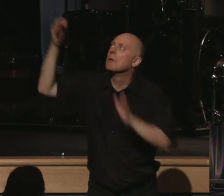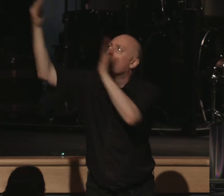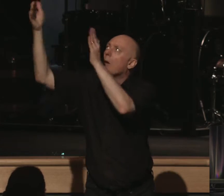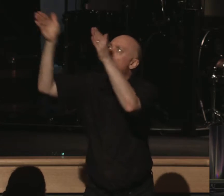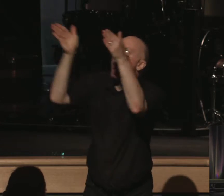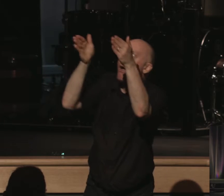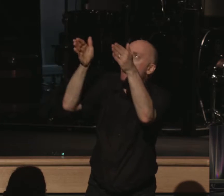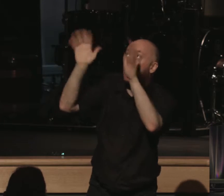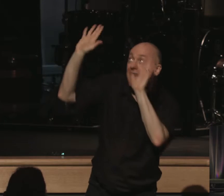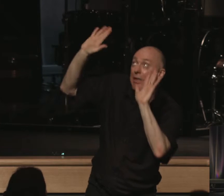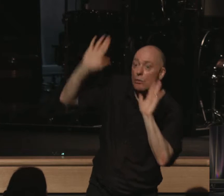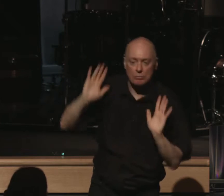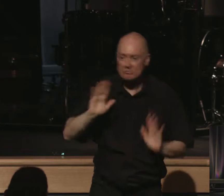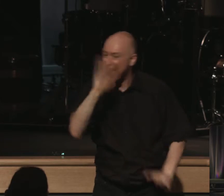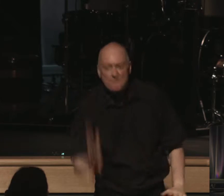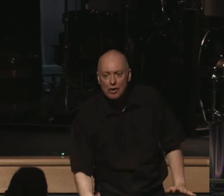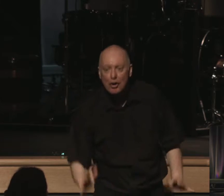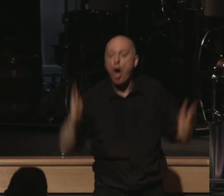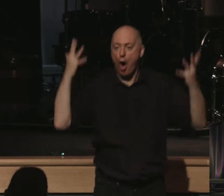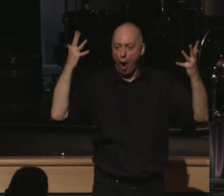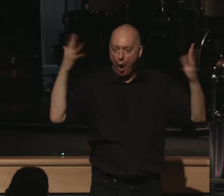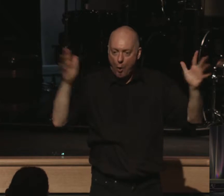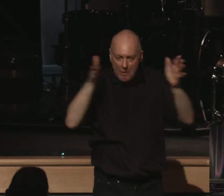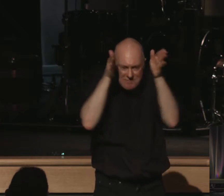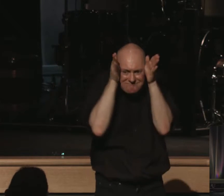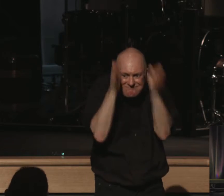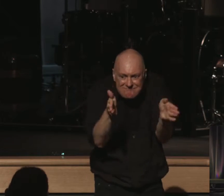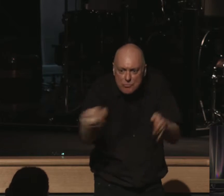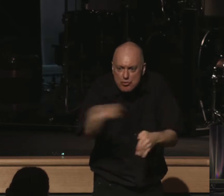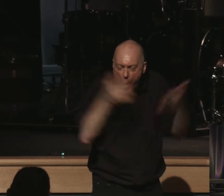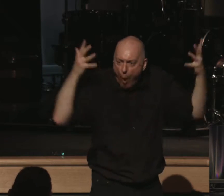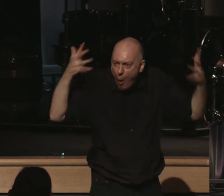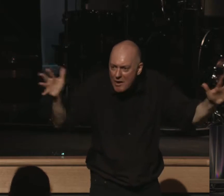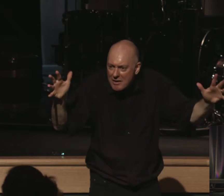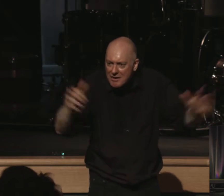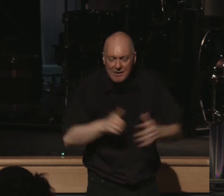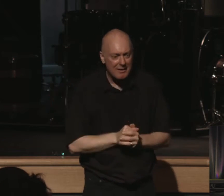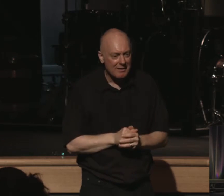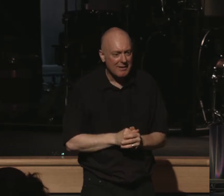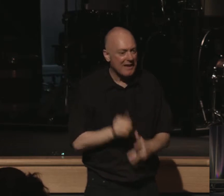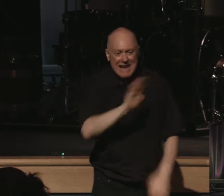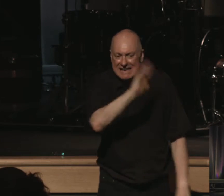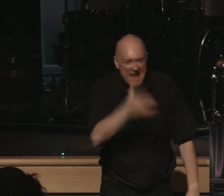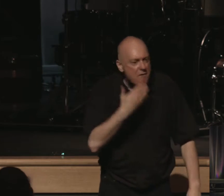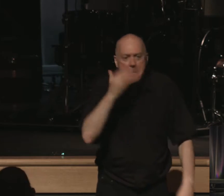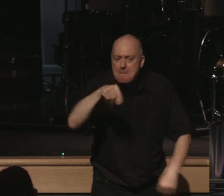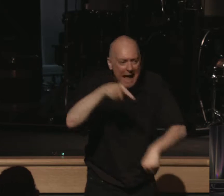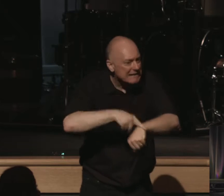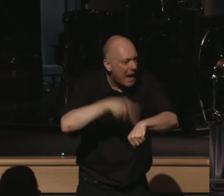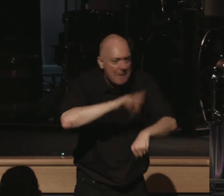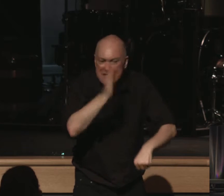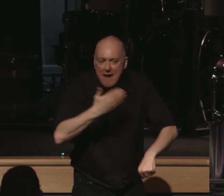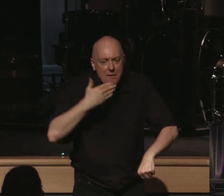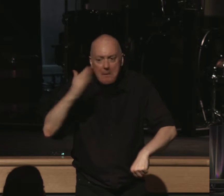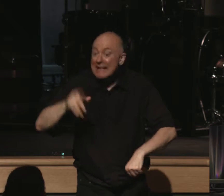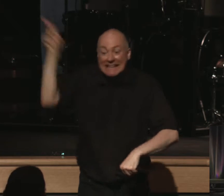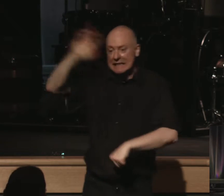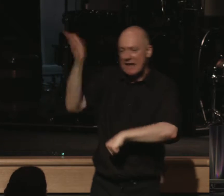His head to you. He's already inclined to you. Never a bad time. Never busy.